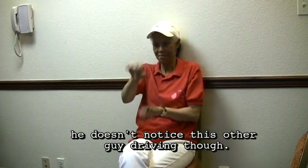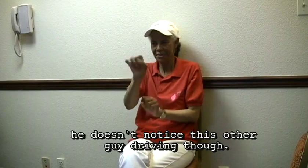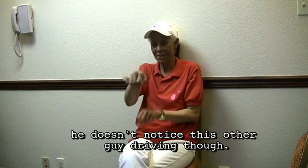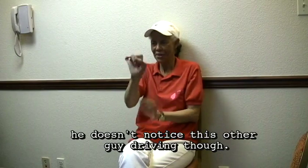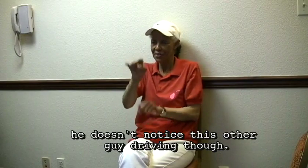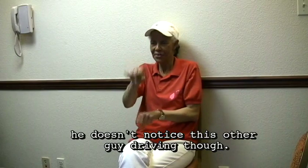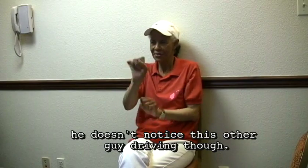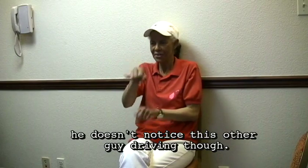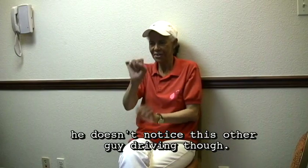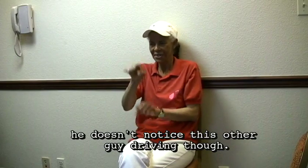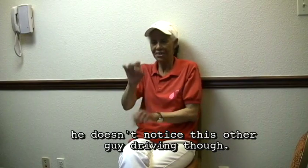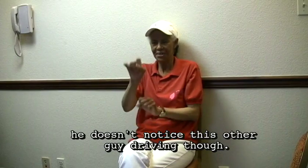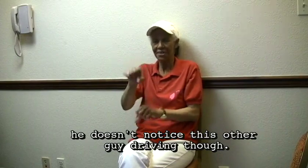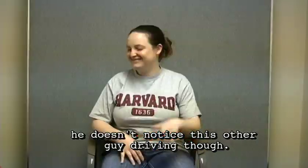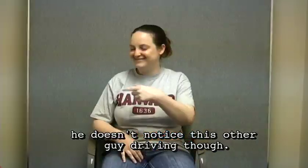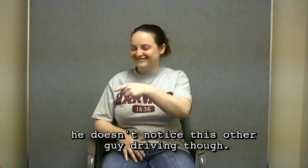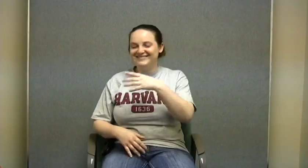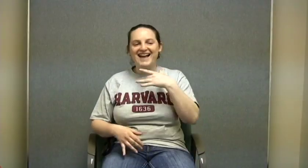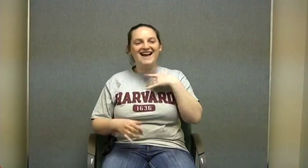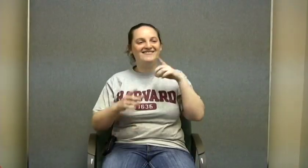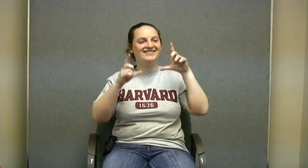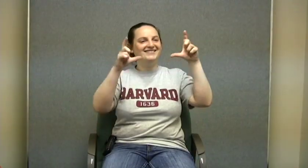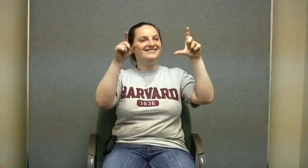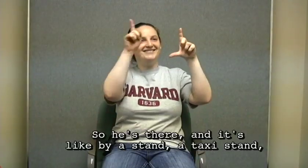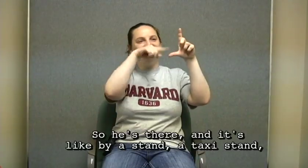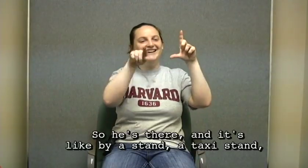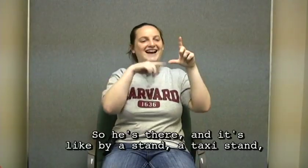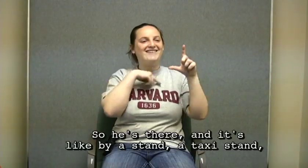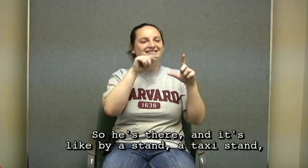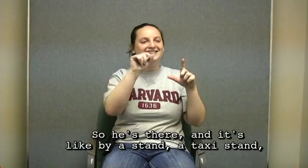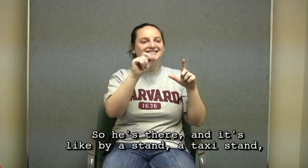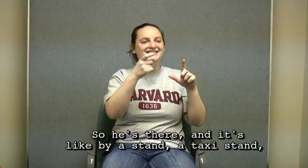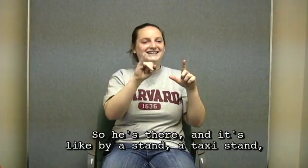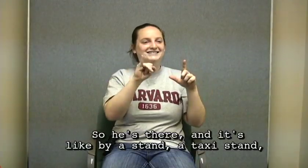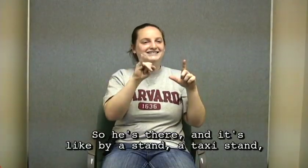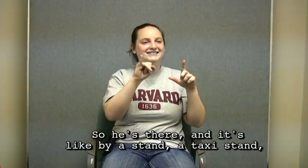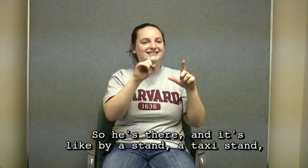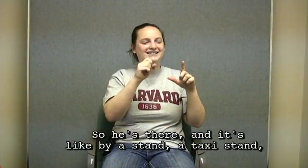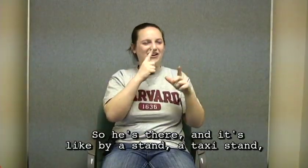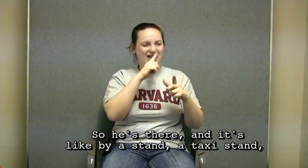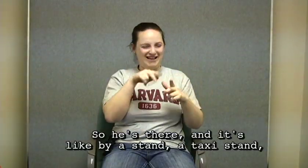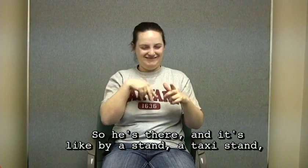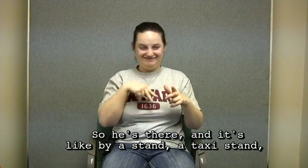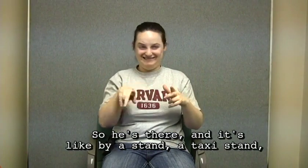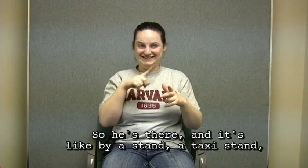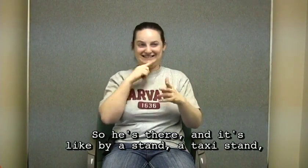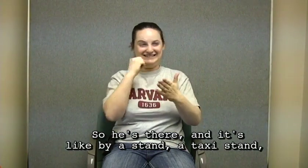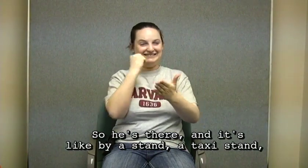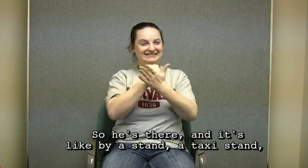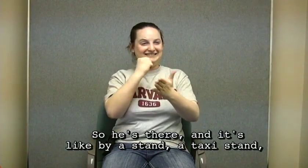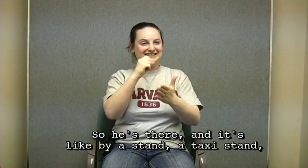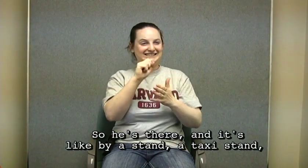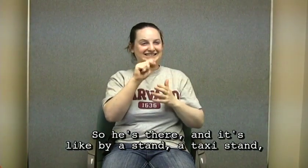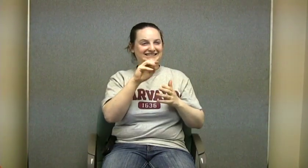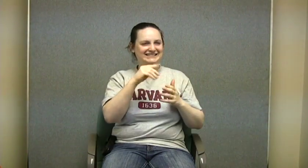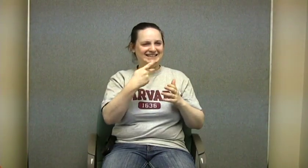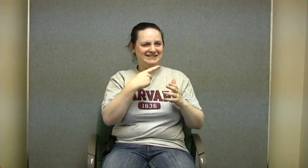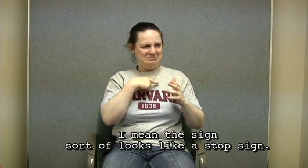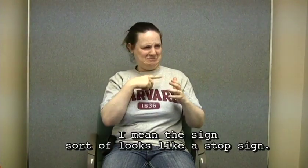other guy driving though. So he's there and it's like by a stand, a taxi stand. I mean,